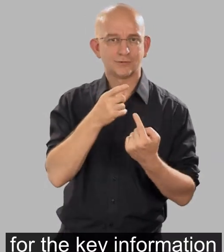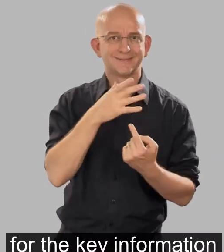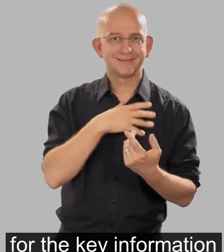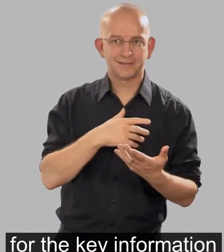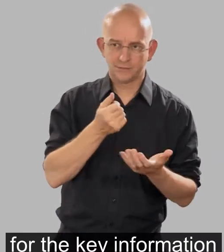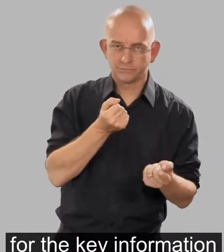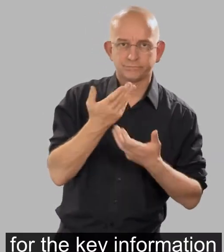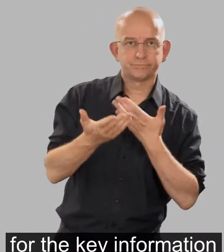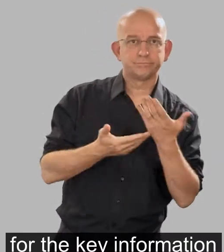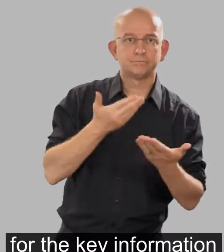they need to convey.